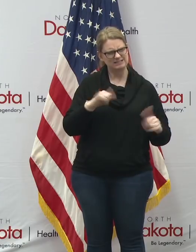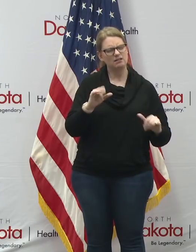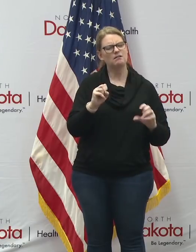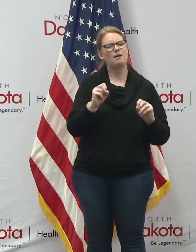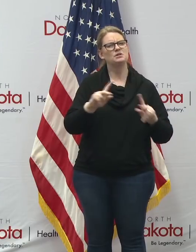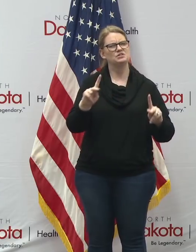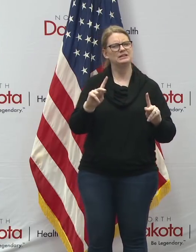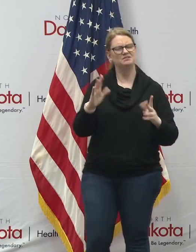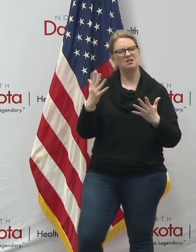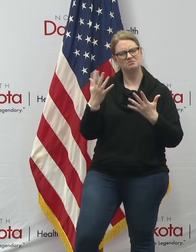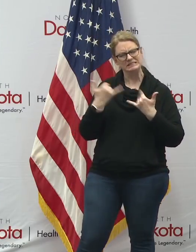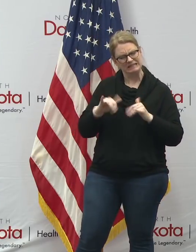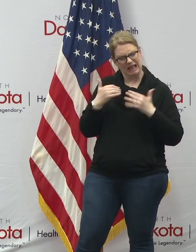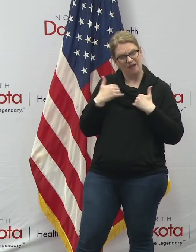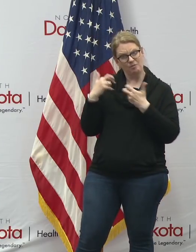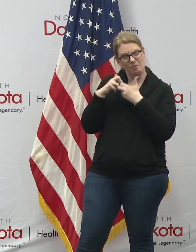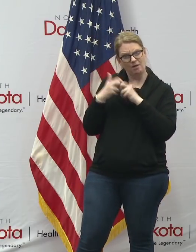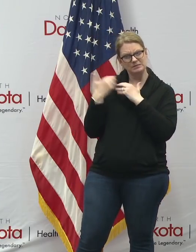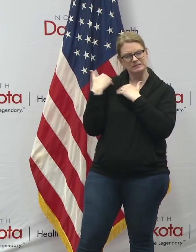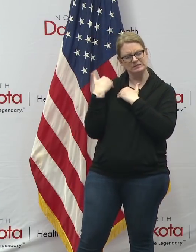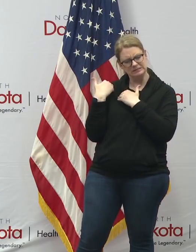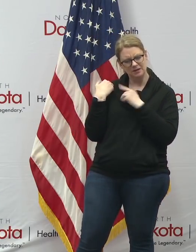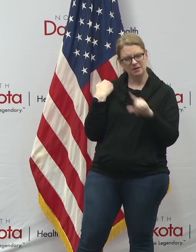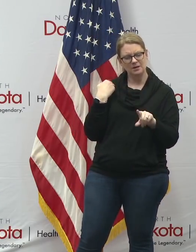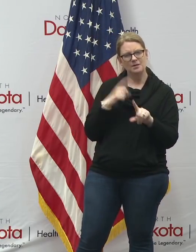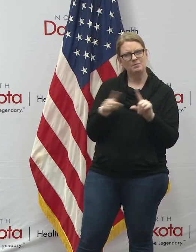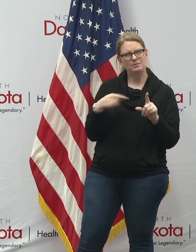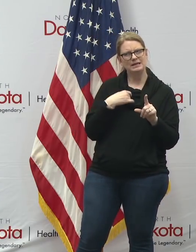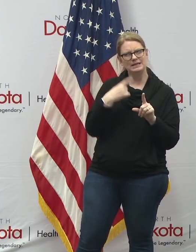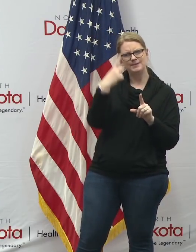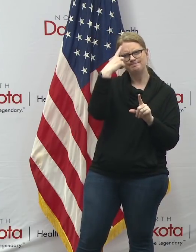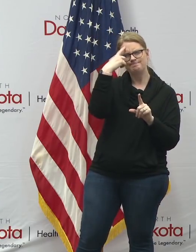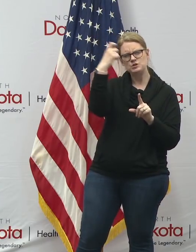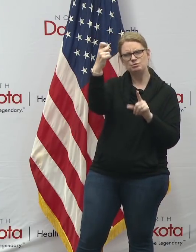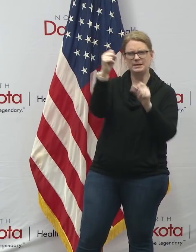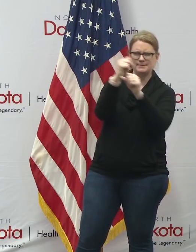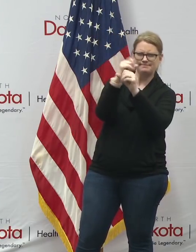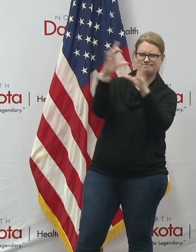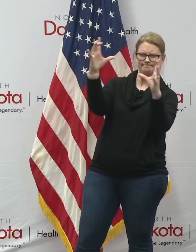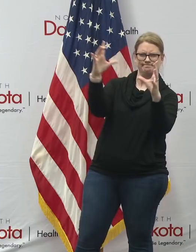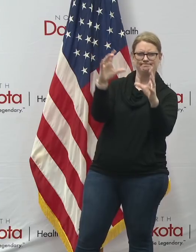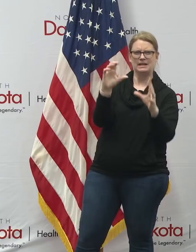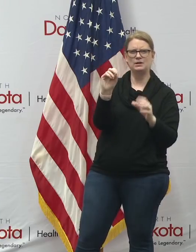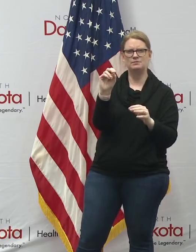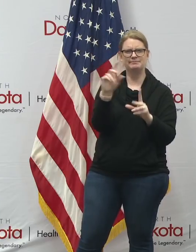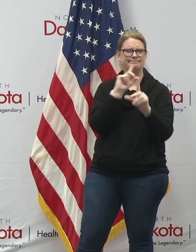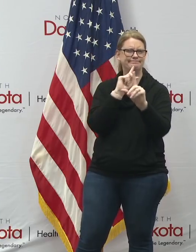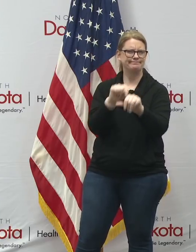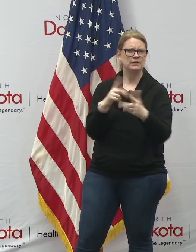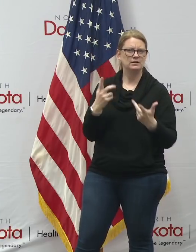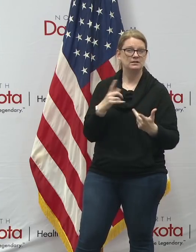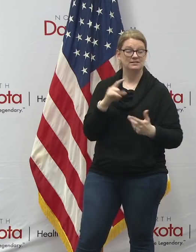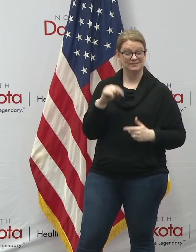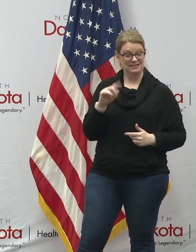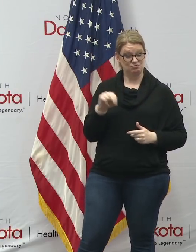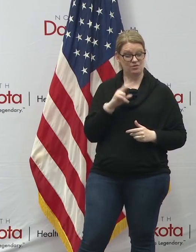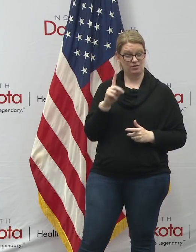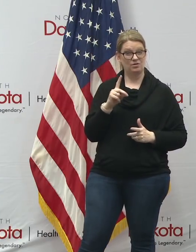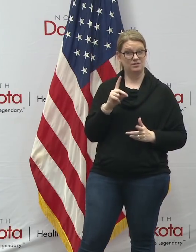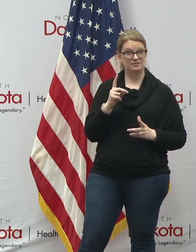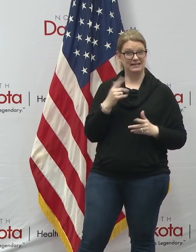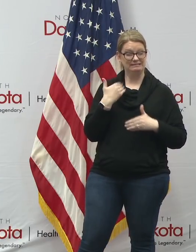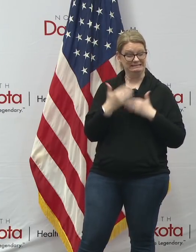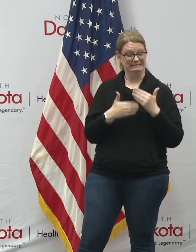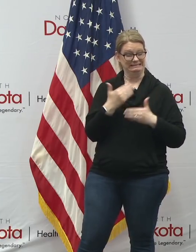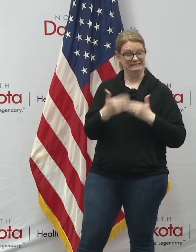uh have a dream about you know outcomes we've tried to outline some of those here today about how north dakota can come through this better and stronger